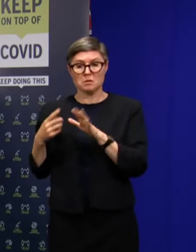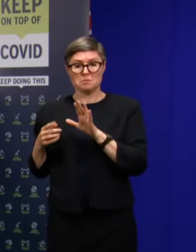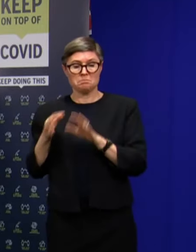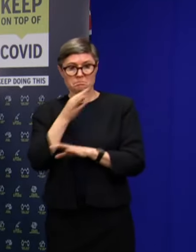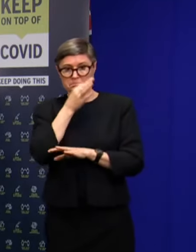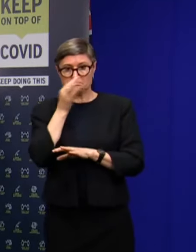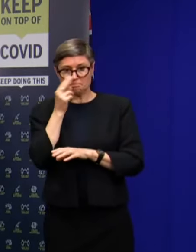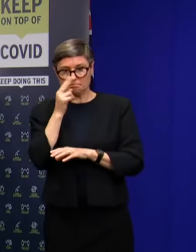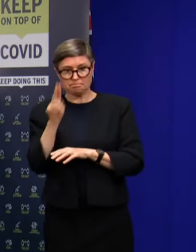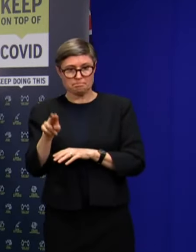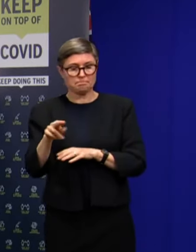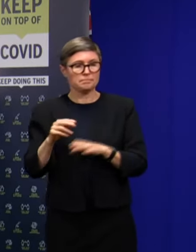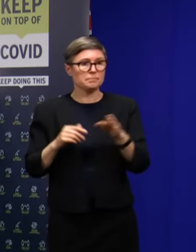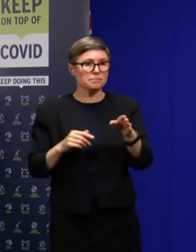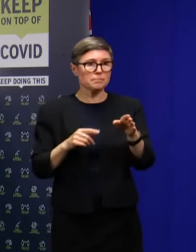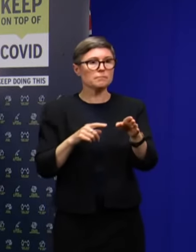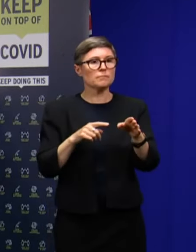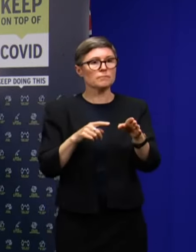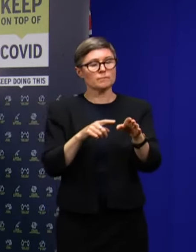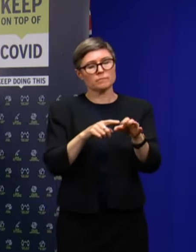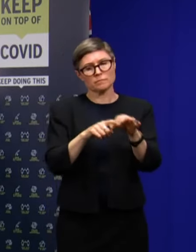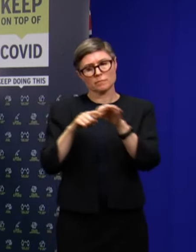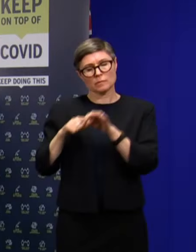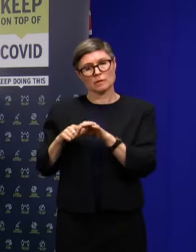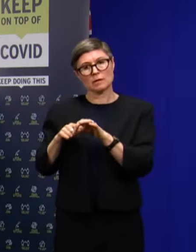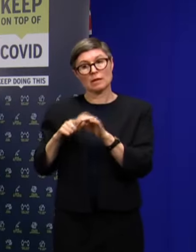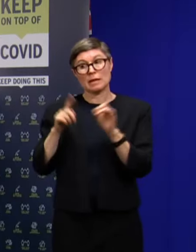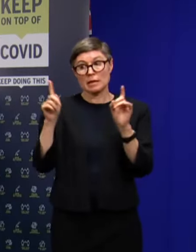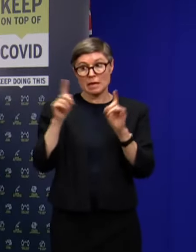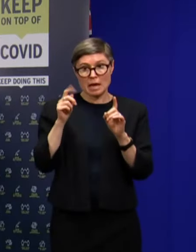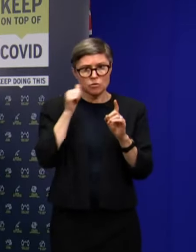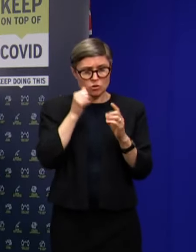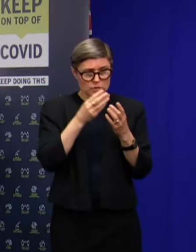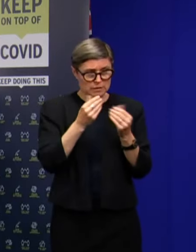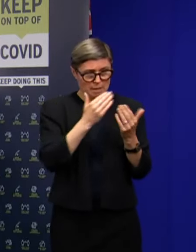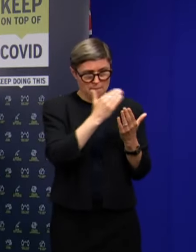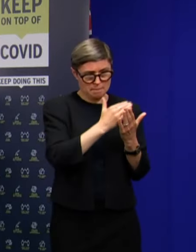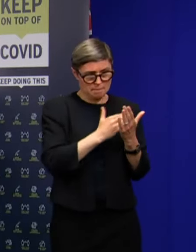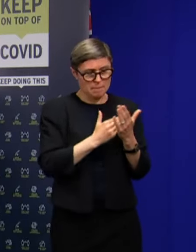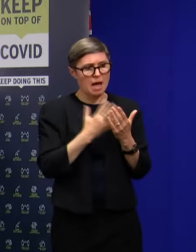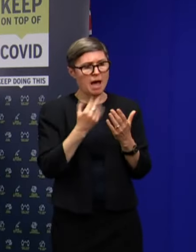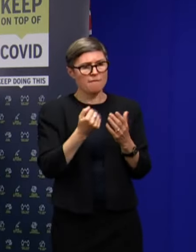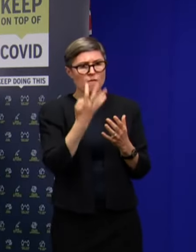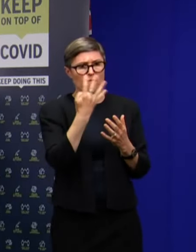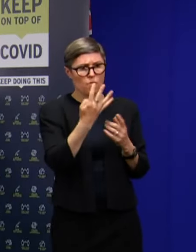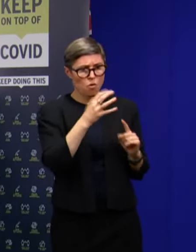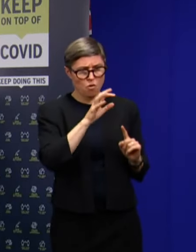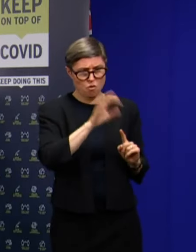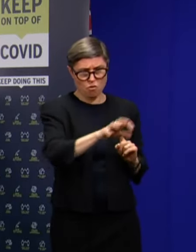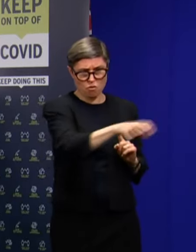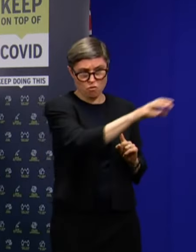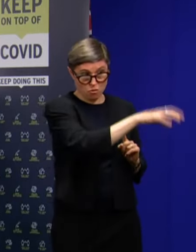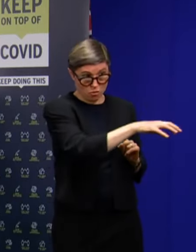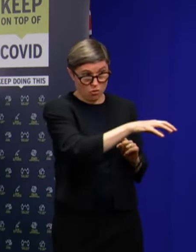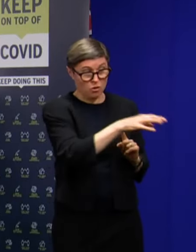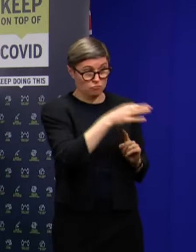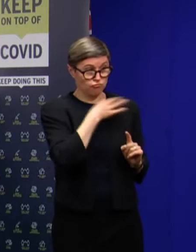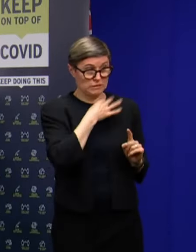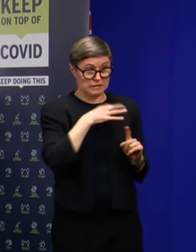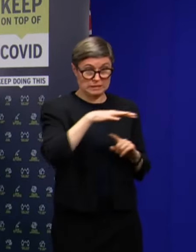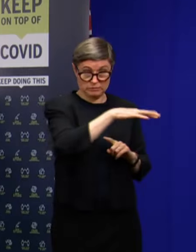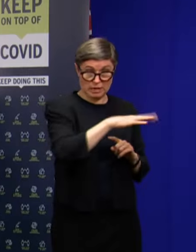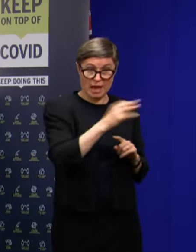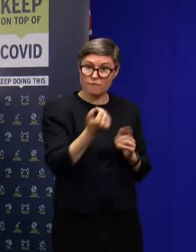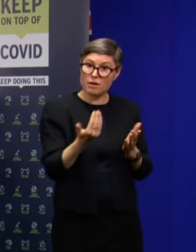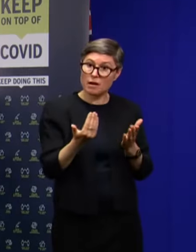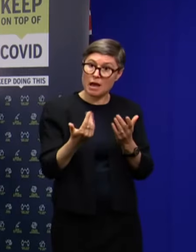details. Given the information that we currently have at hand, in addition to the four sites that have been identified, are there any other sites